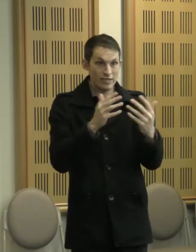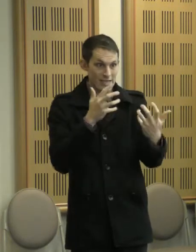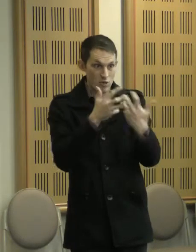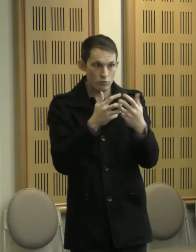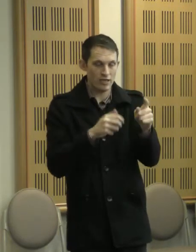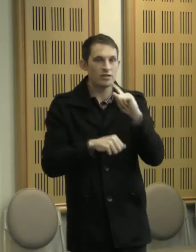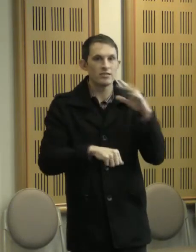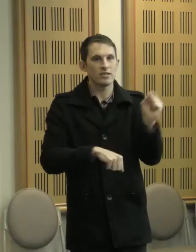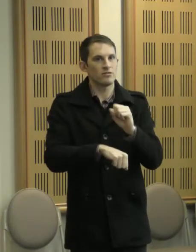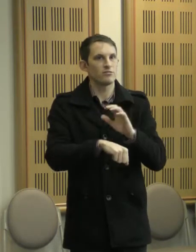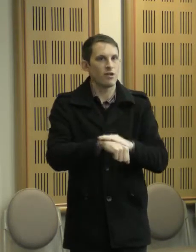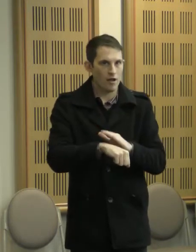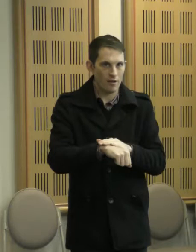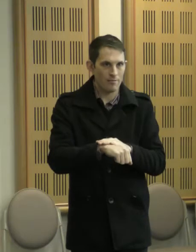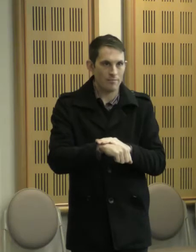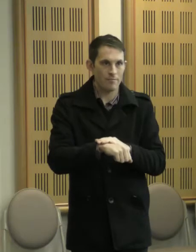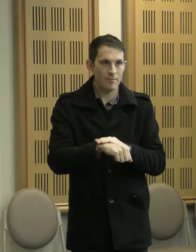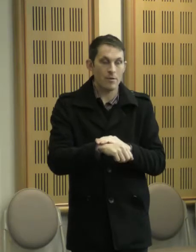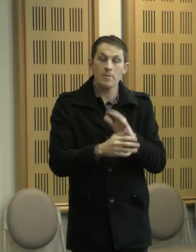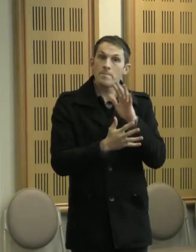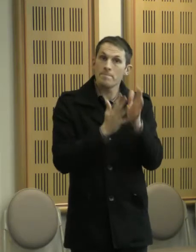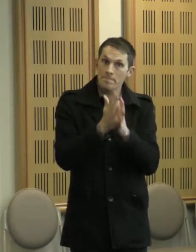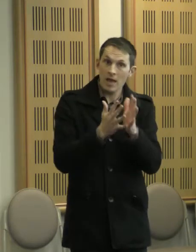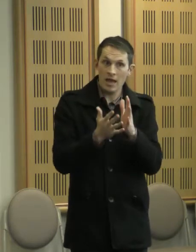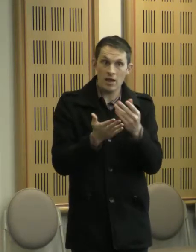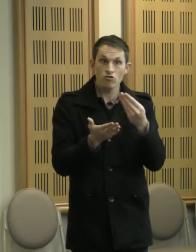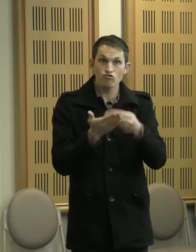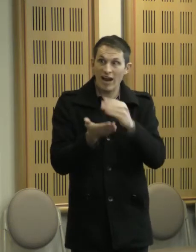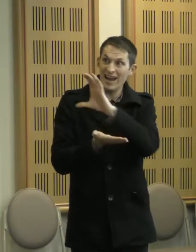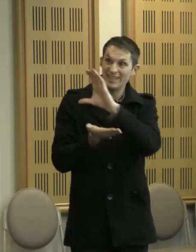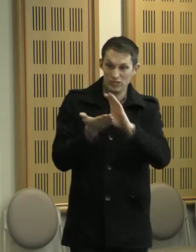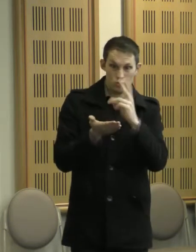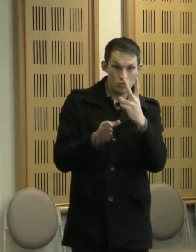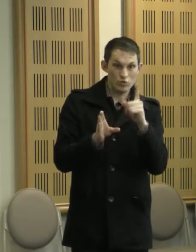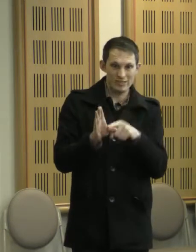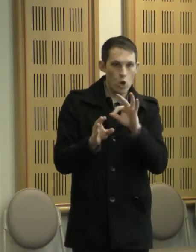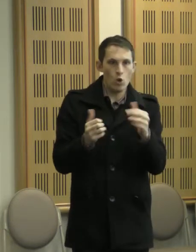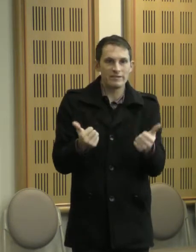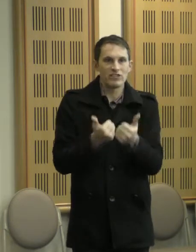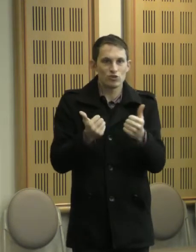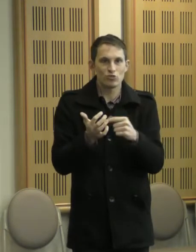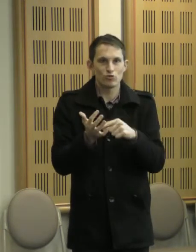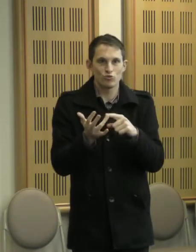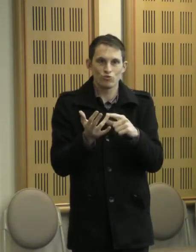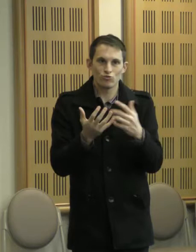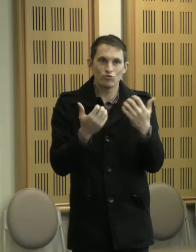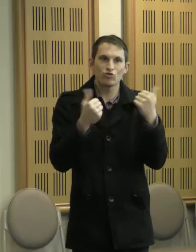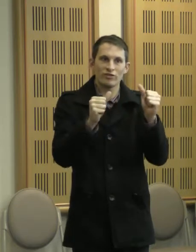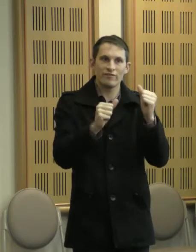and therefore a grant of any less than two years is not sufficient to get anything like the desired outcomes.